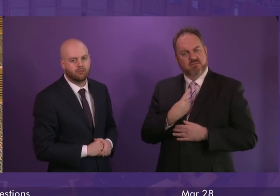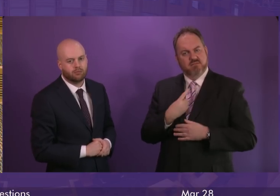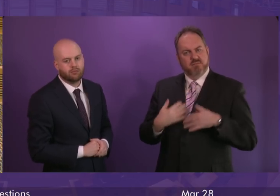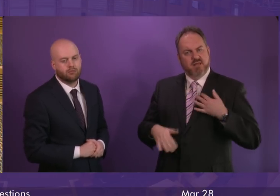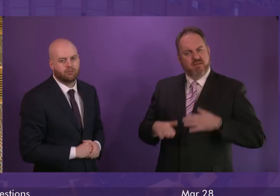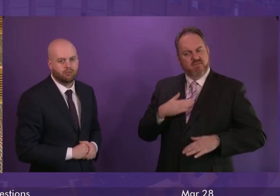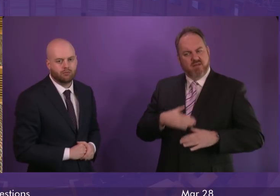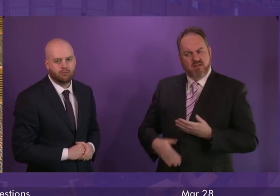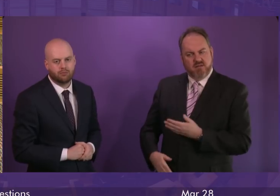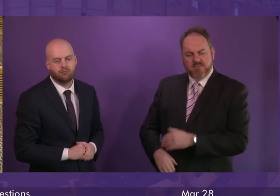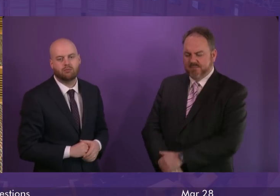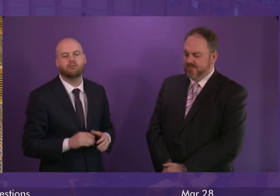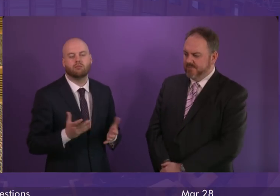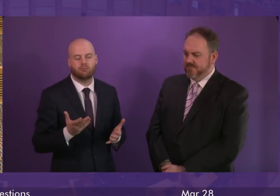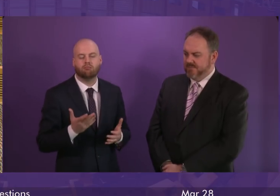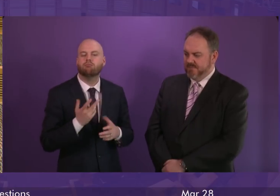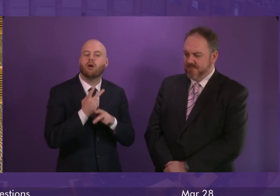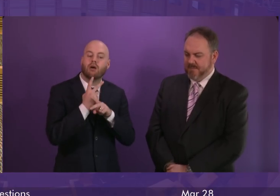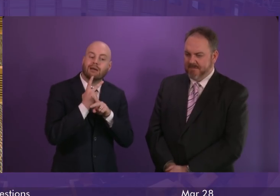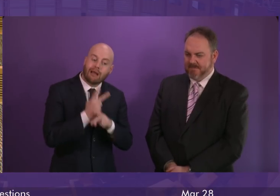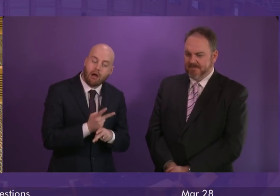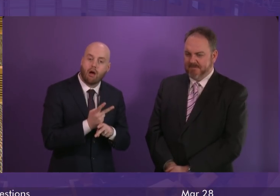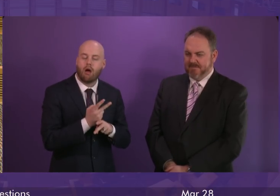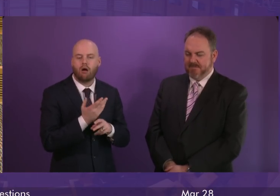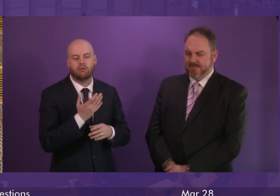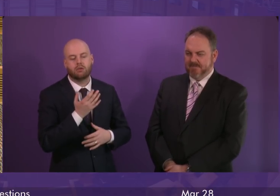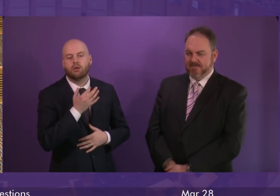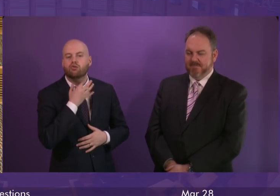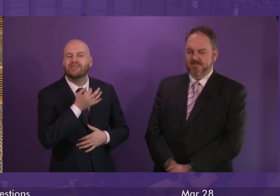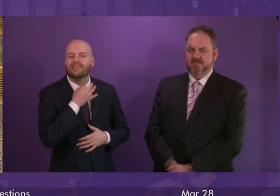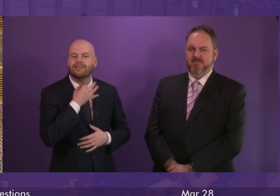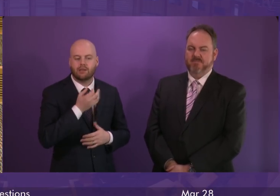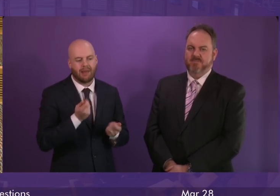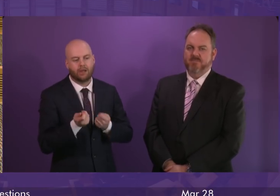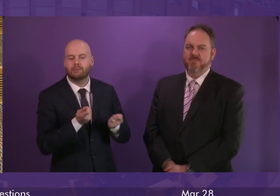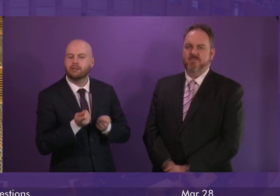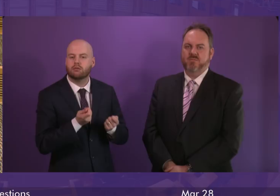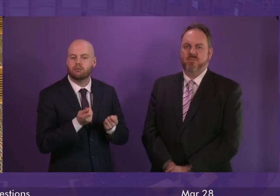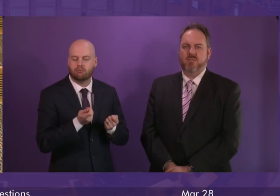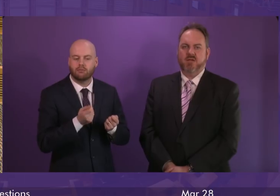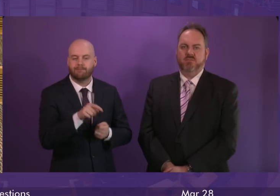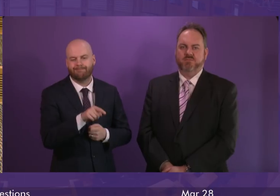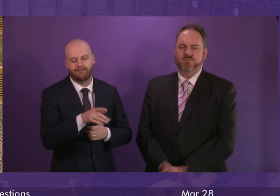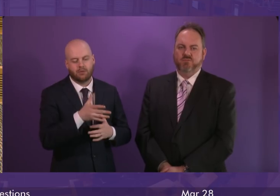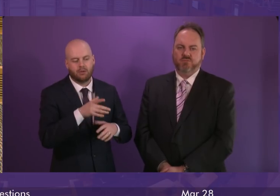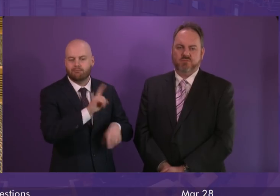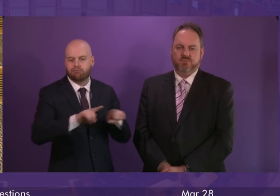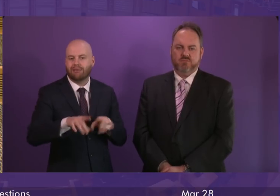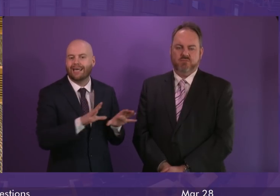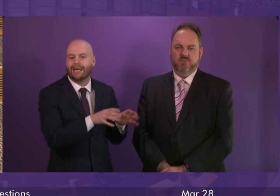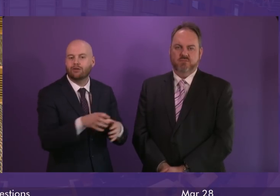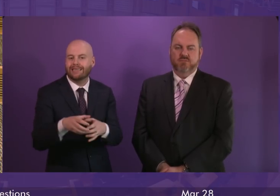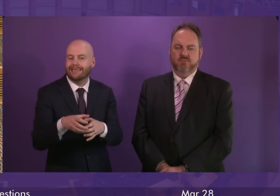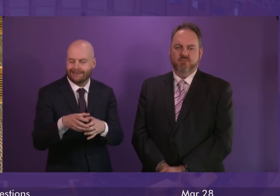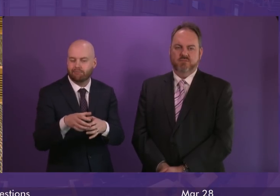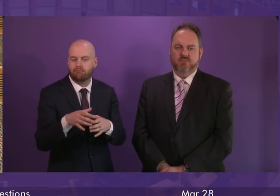Minister. Care and risk management, CARM, is a multi-agency framework designed to assist with the early identification, assessment and